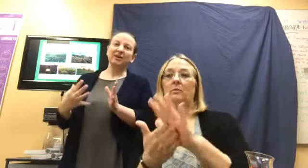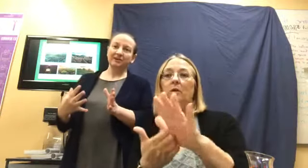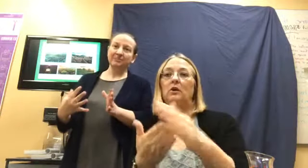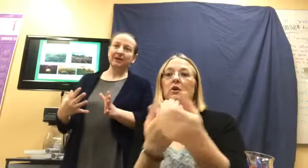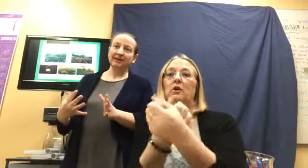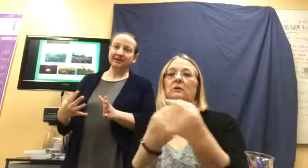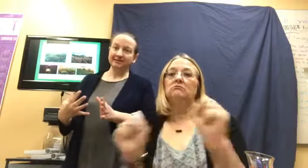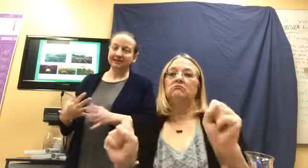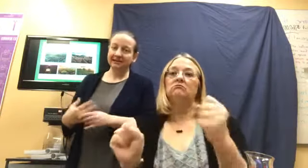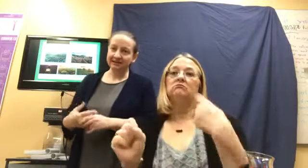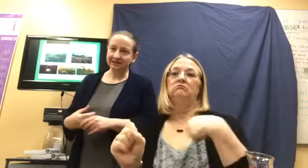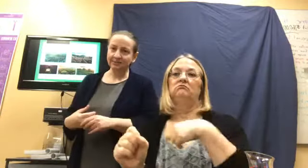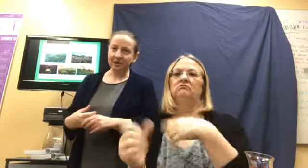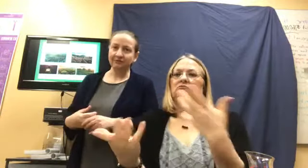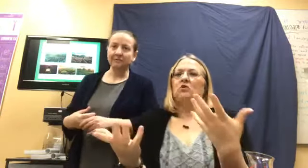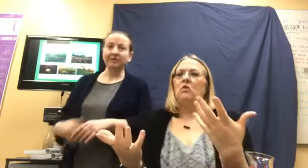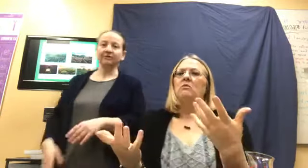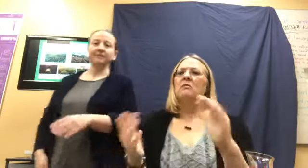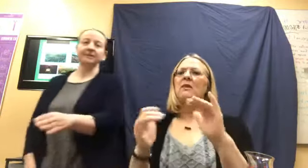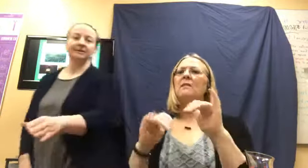one of the big things that sets us apart from other companies.